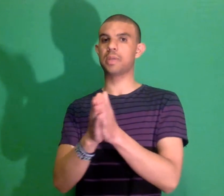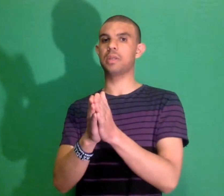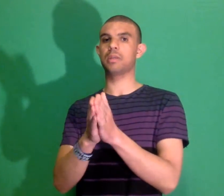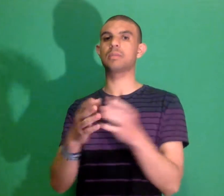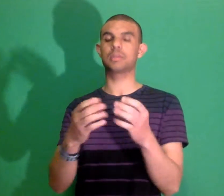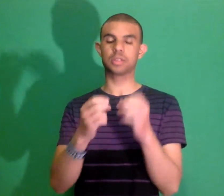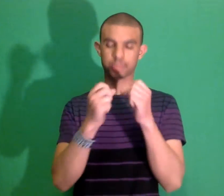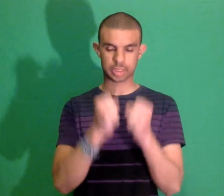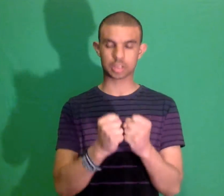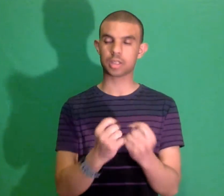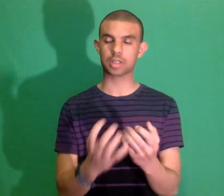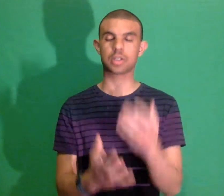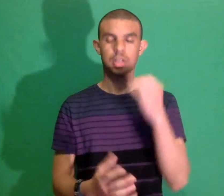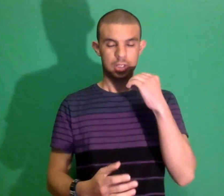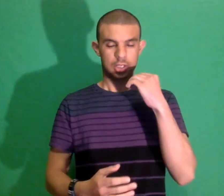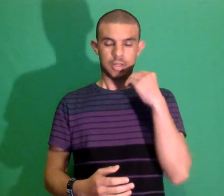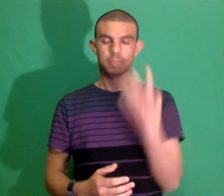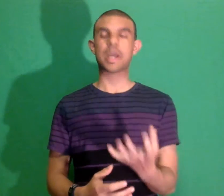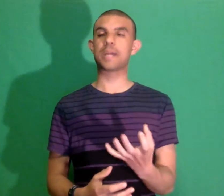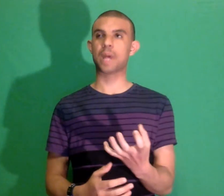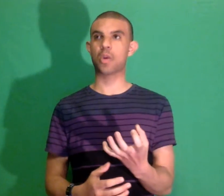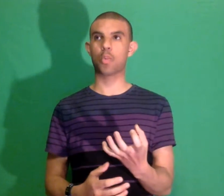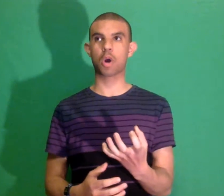oh my gosh man my words